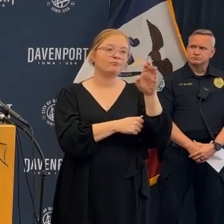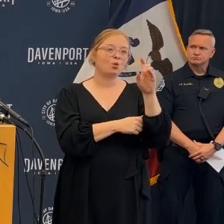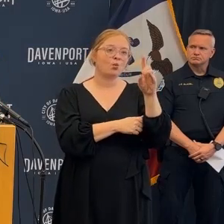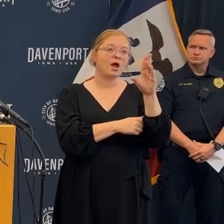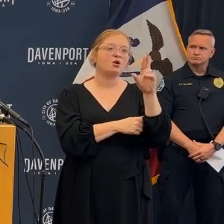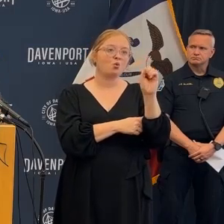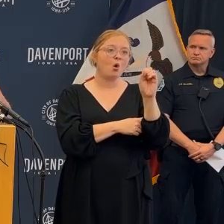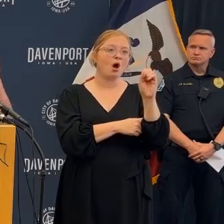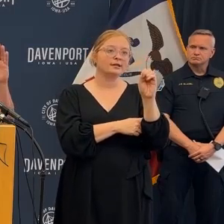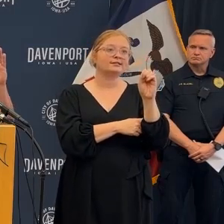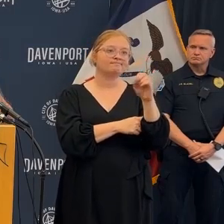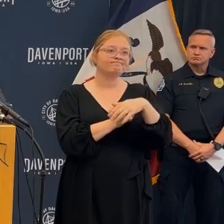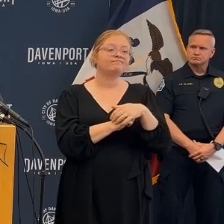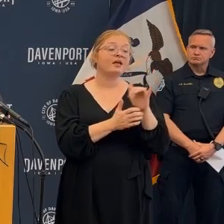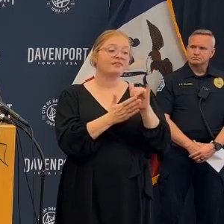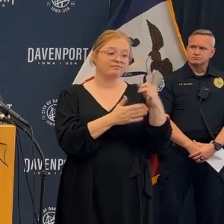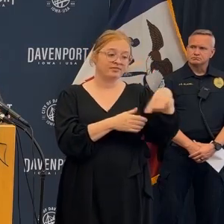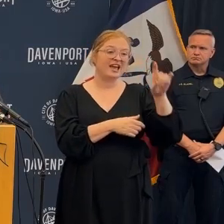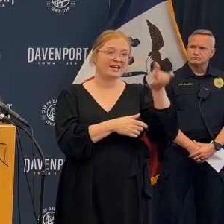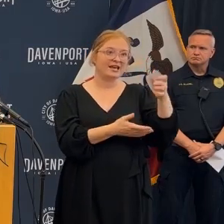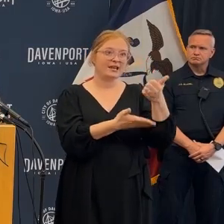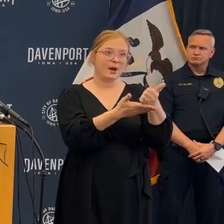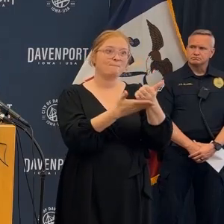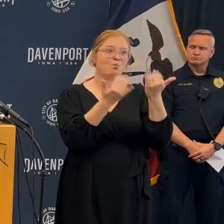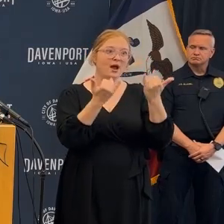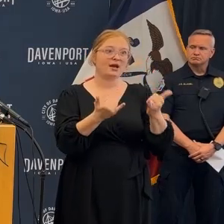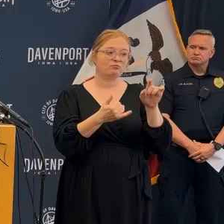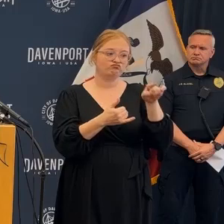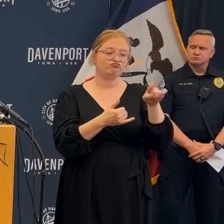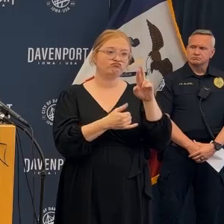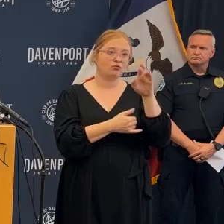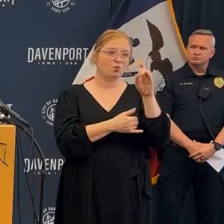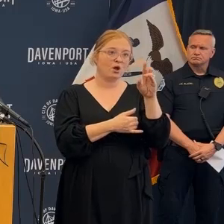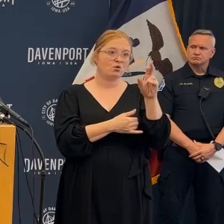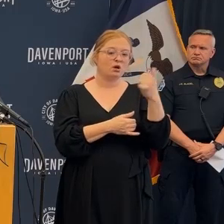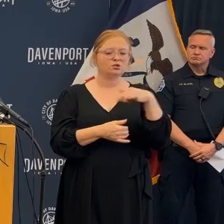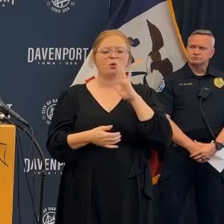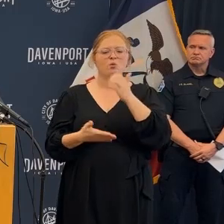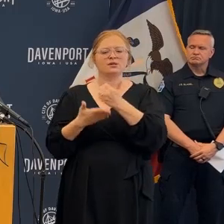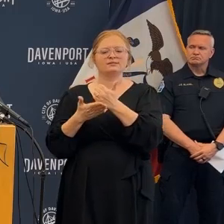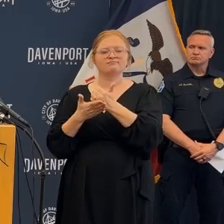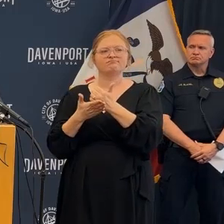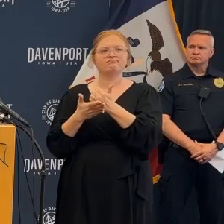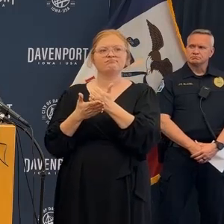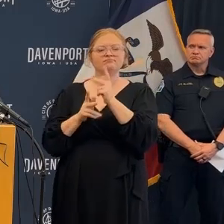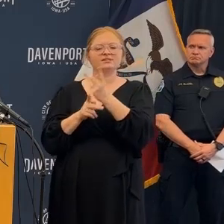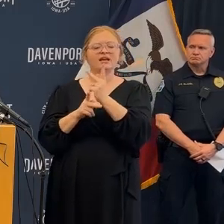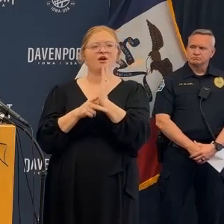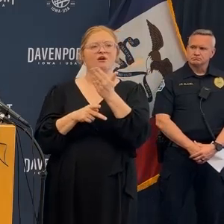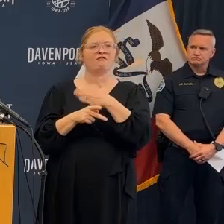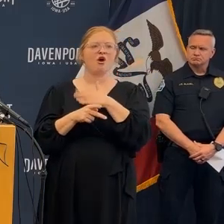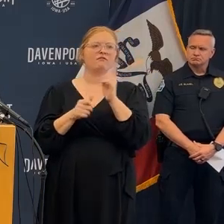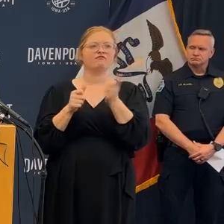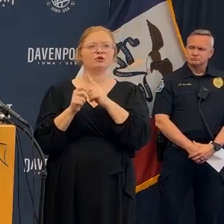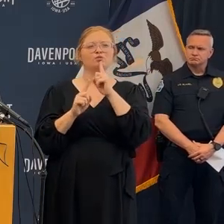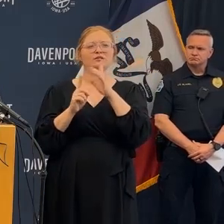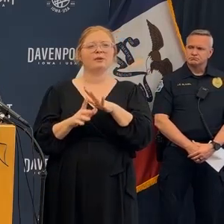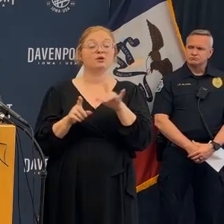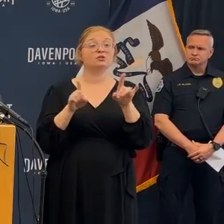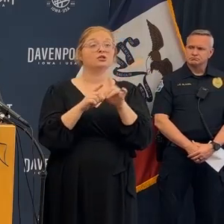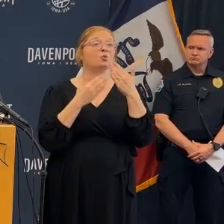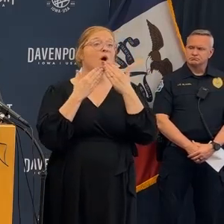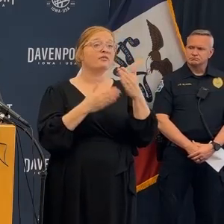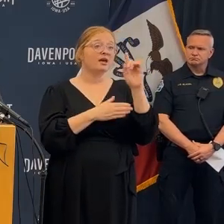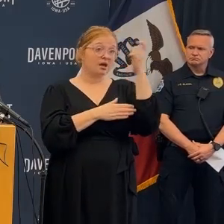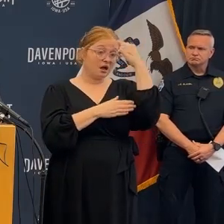it is extremely appreciated but from this point forward please put your efforts into the Red Cross and to the displaced